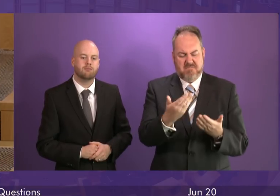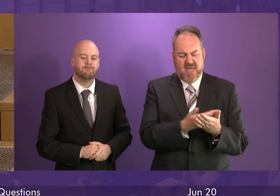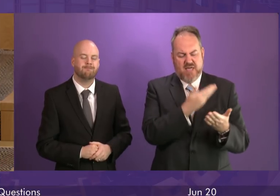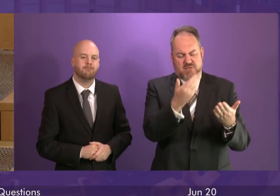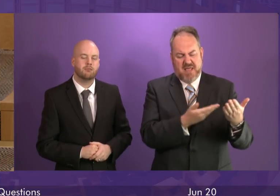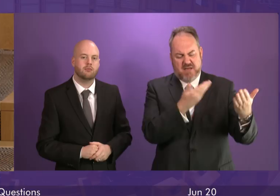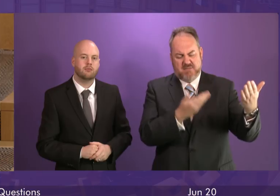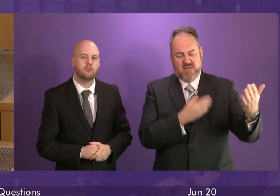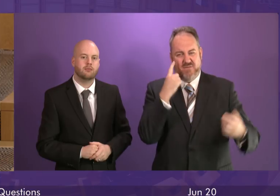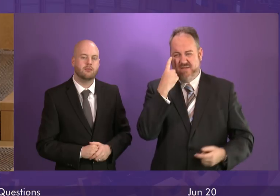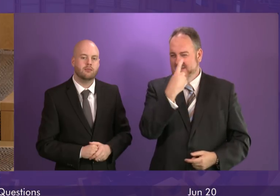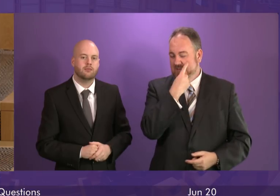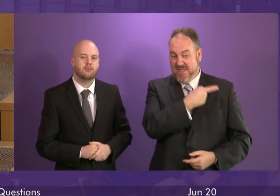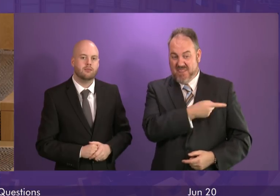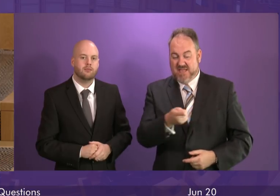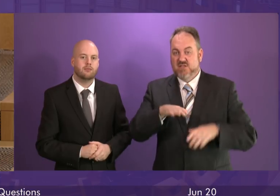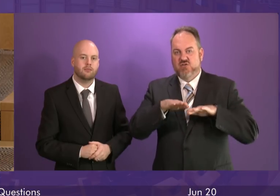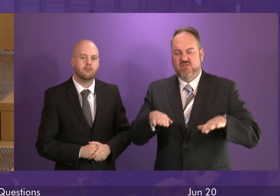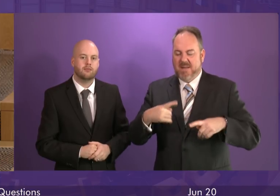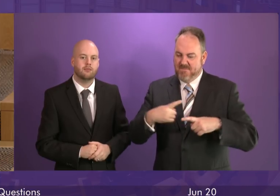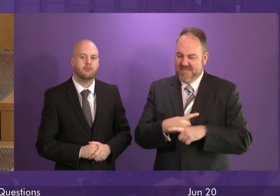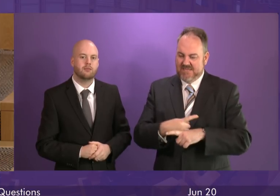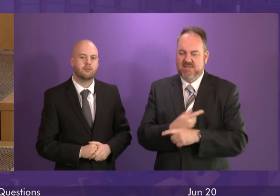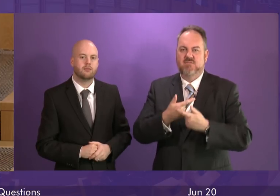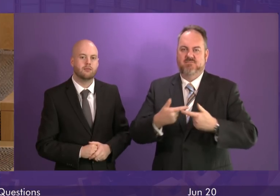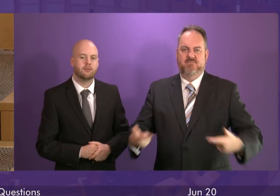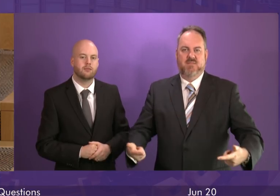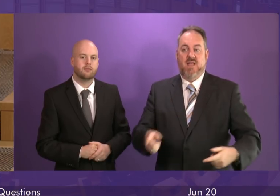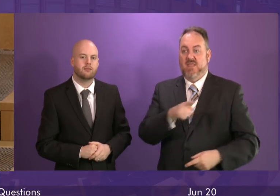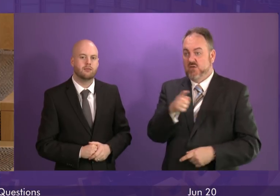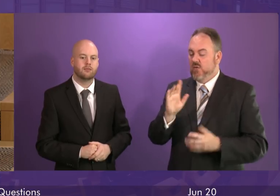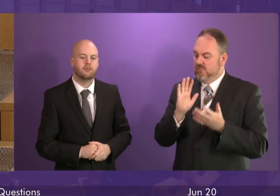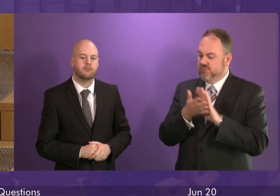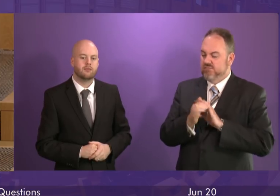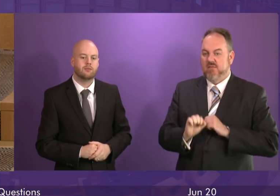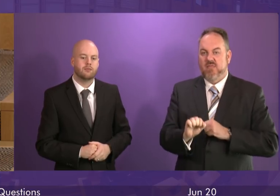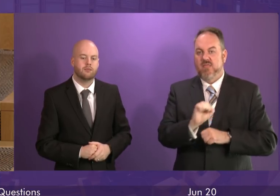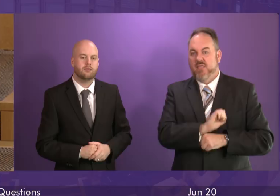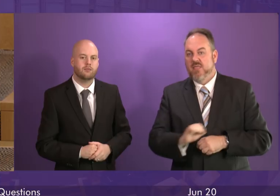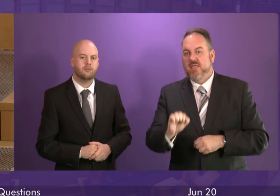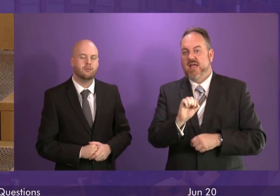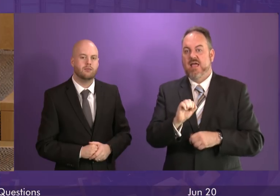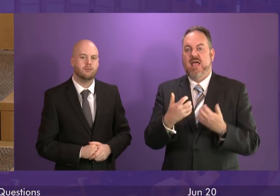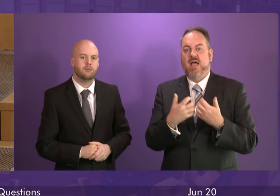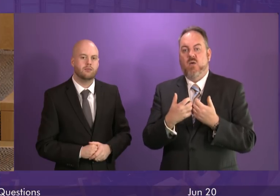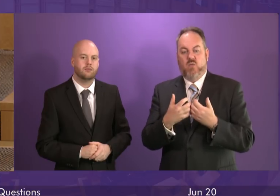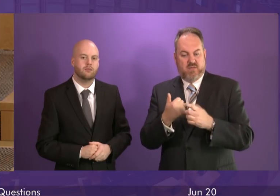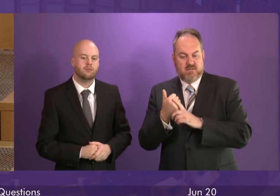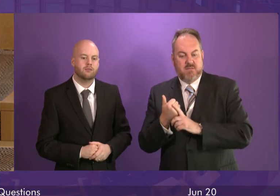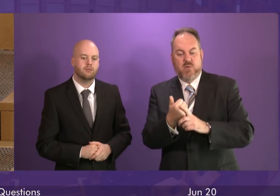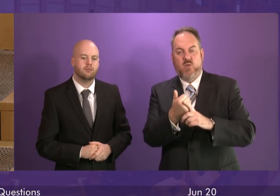evidence, they say that these children are missing out and that this could jeopardise closing the poverty-related